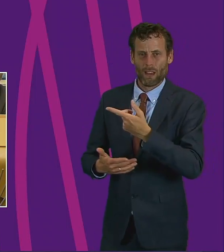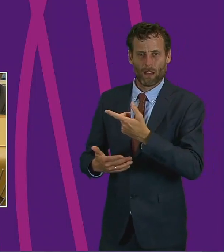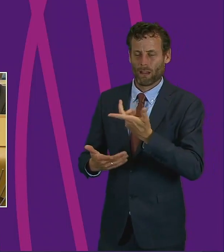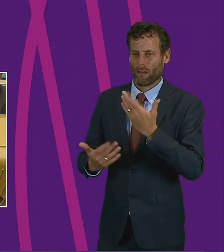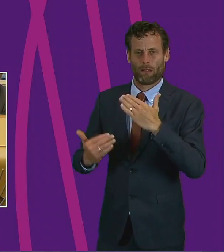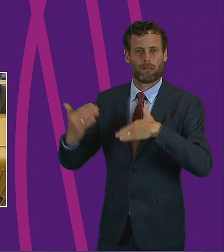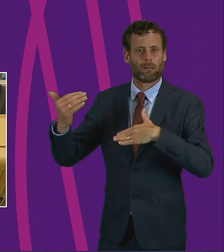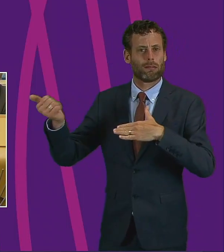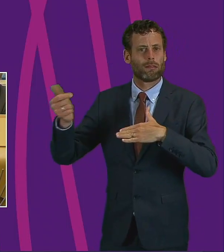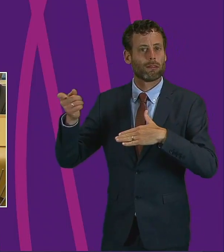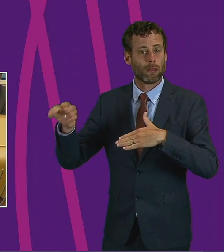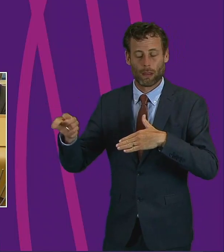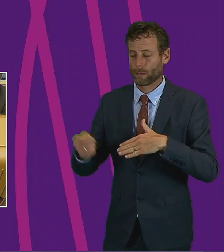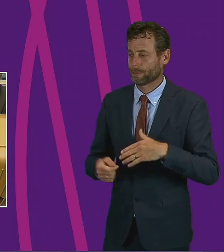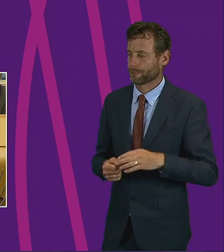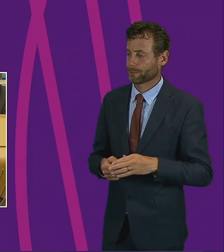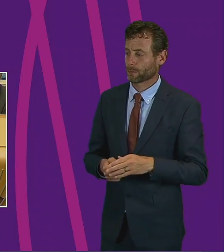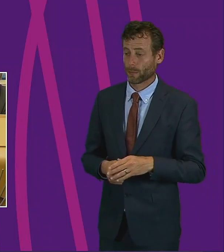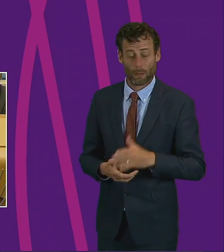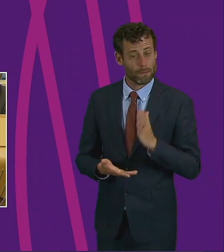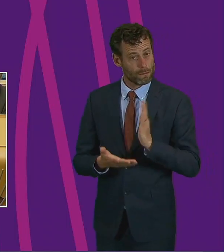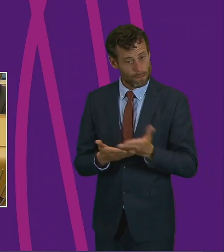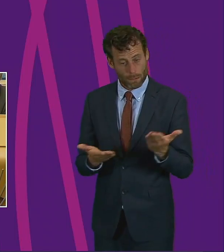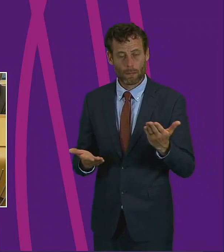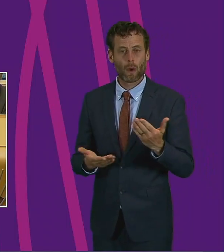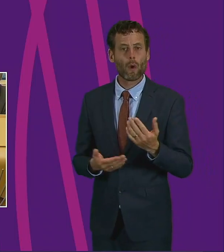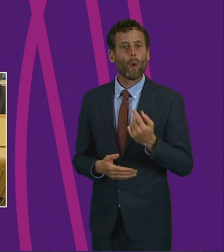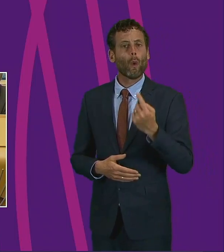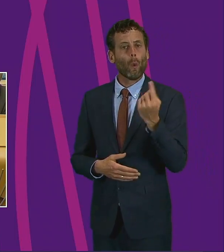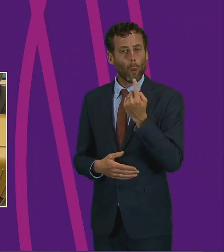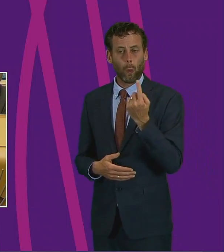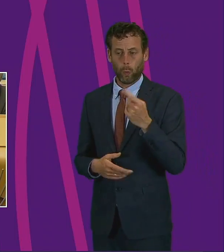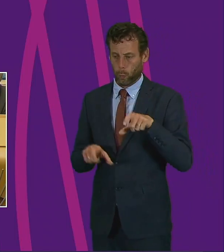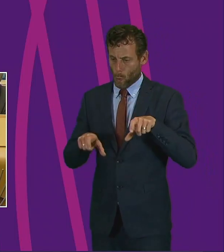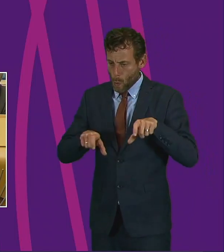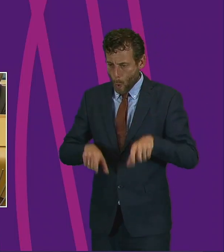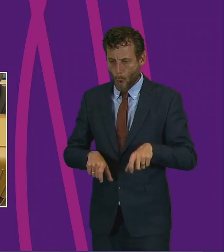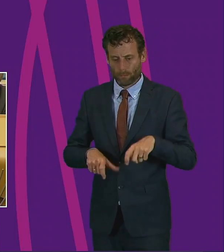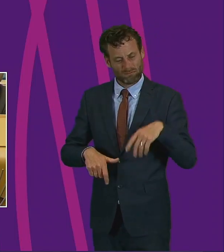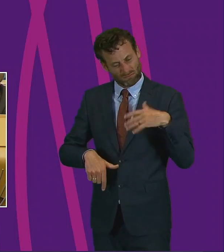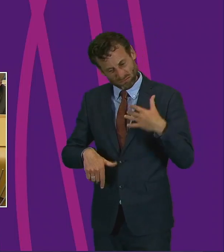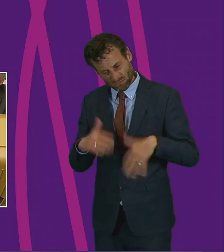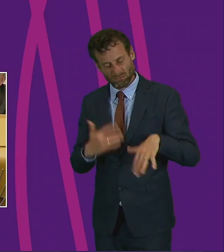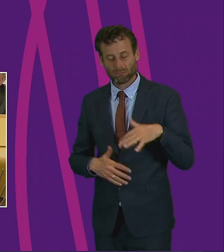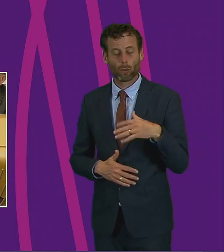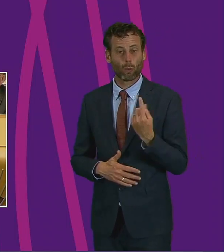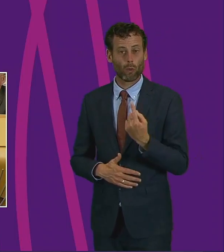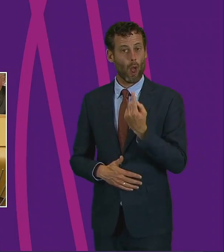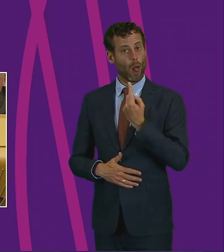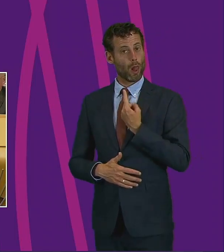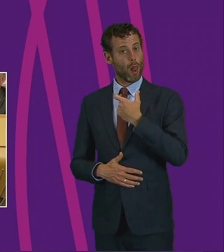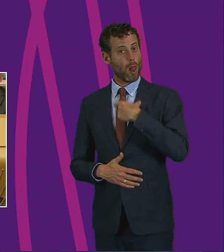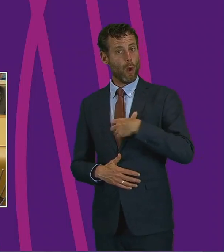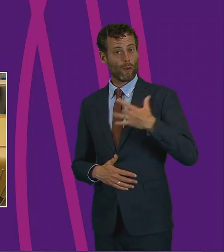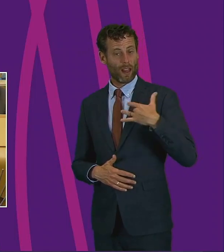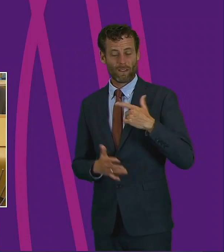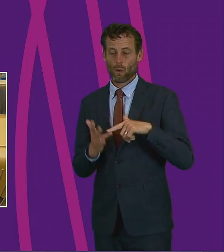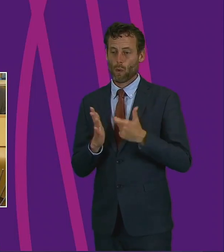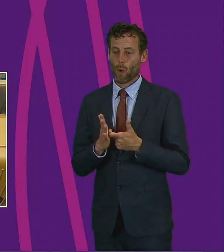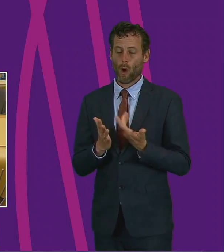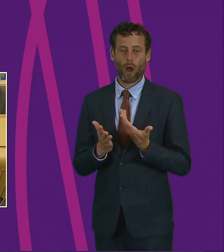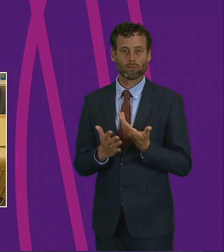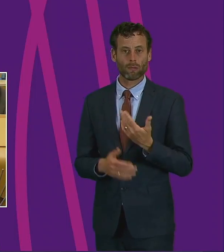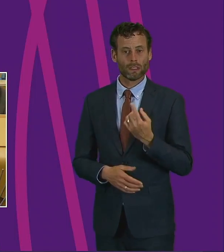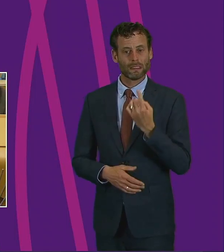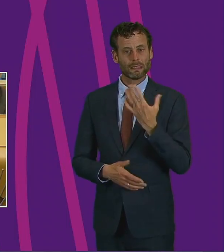have been hardest on those who live alone, single parent families, those shielding and minority ethnic people,